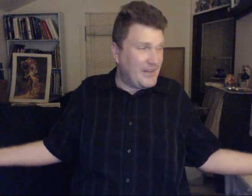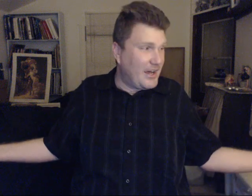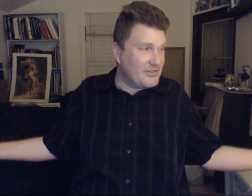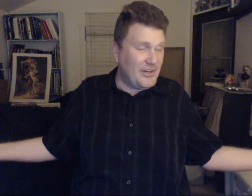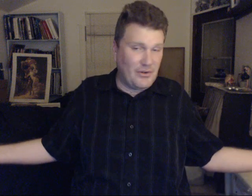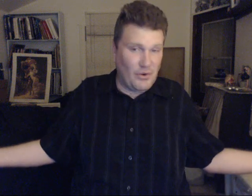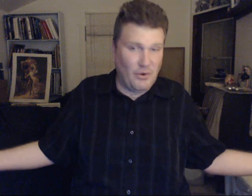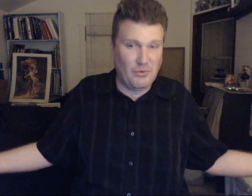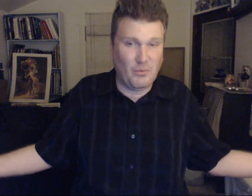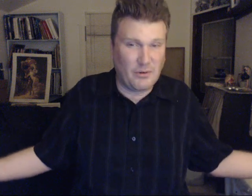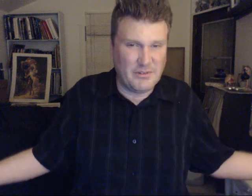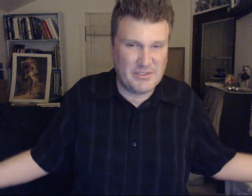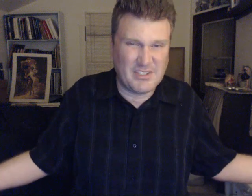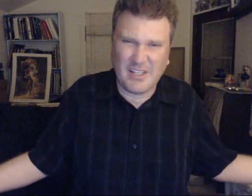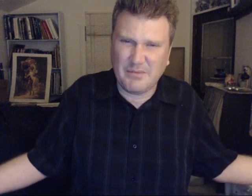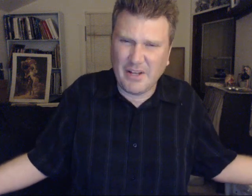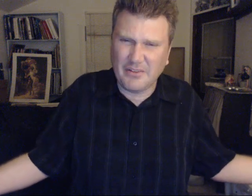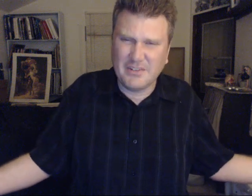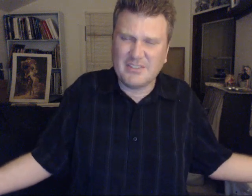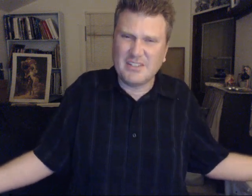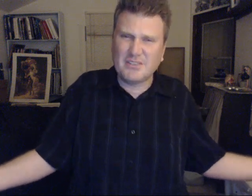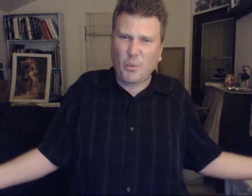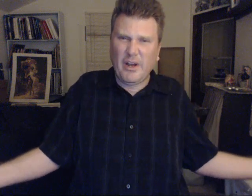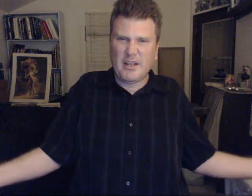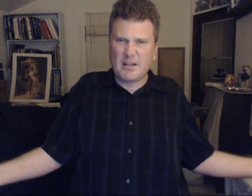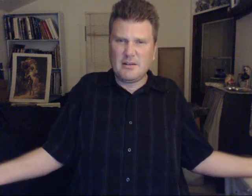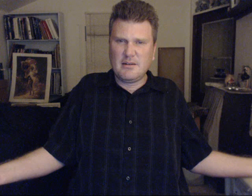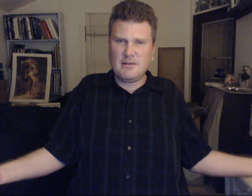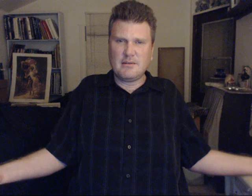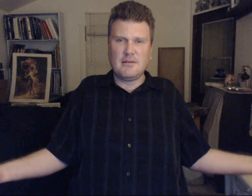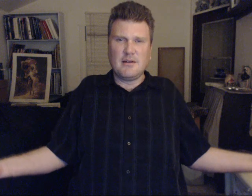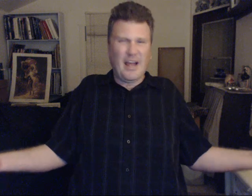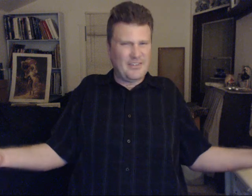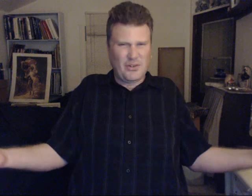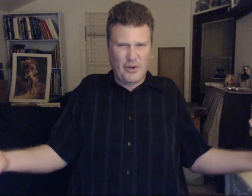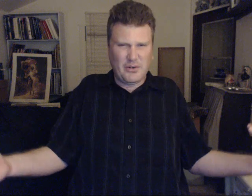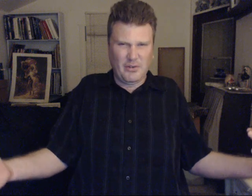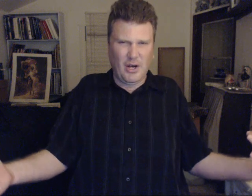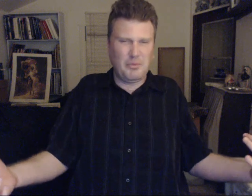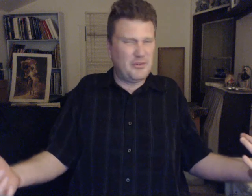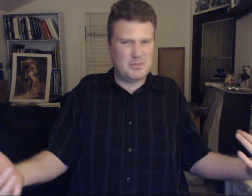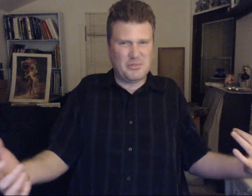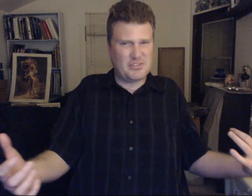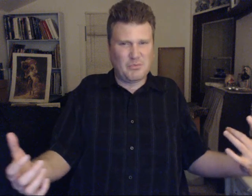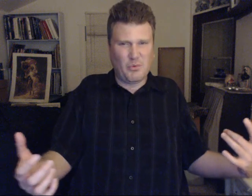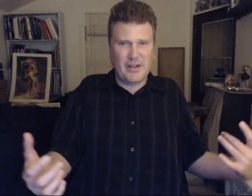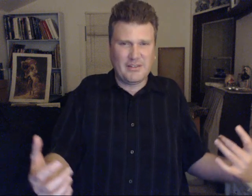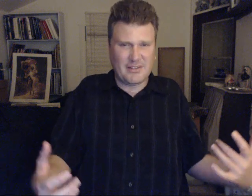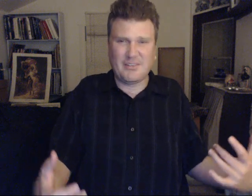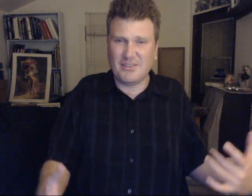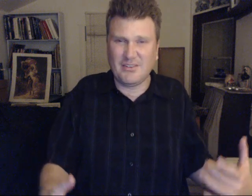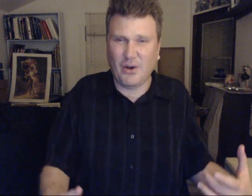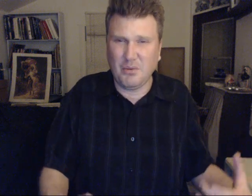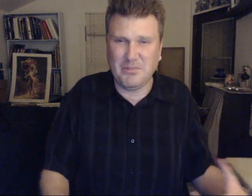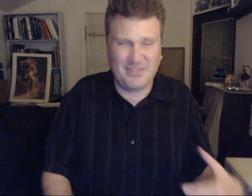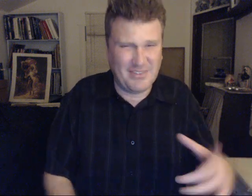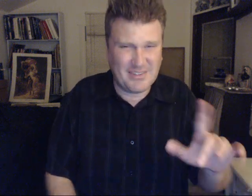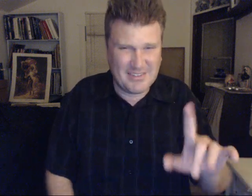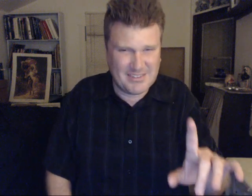Annihilated our own worlds. Kept other ETs away. As they tried to help. And we just pushed them away. like. This is our business. Stay